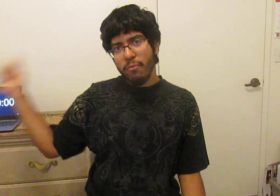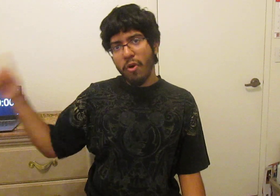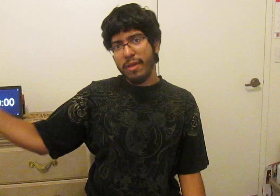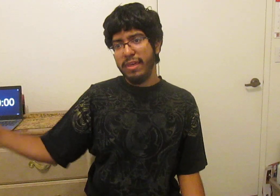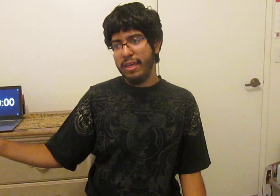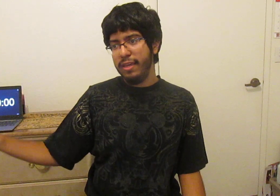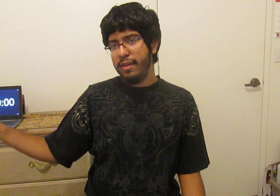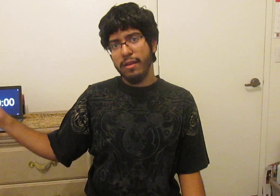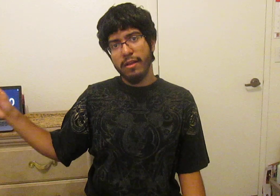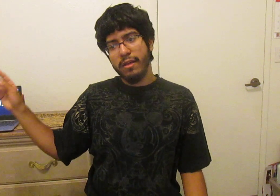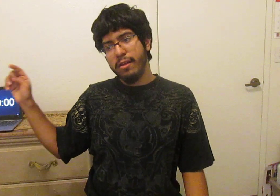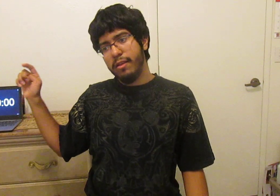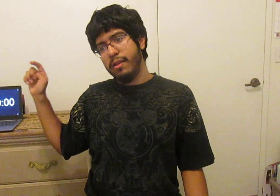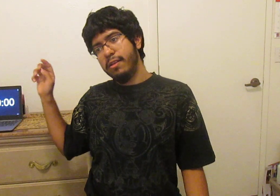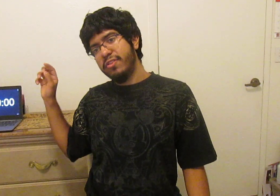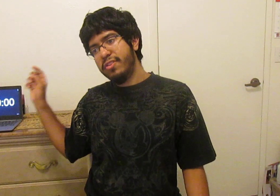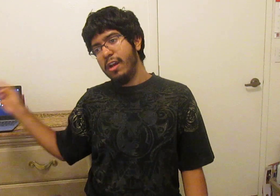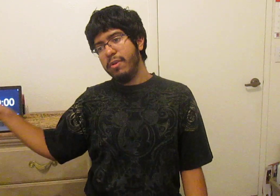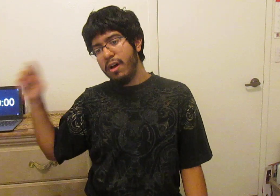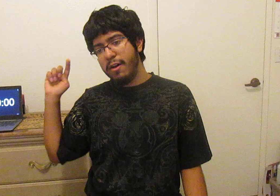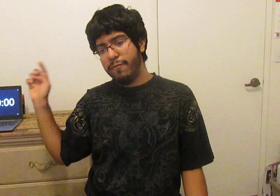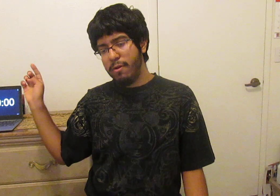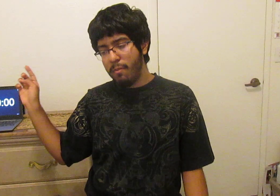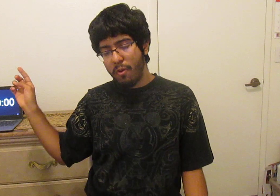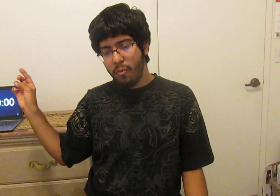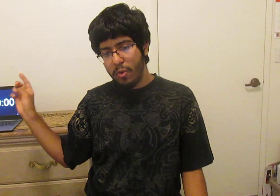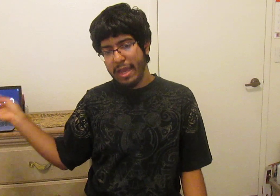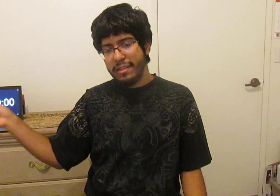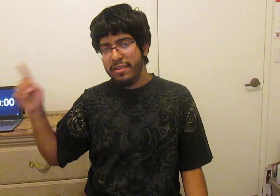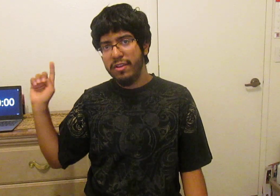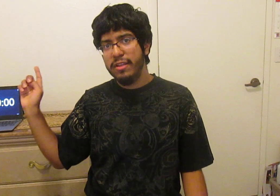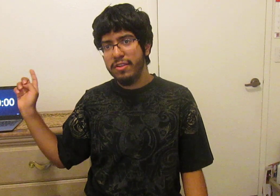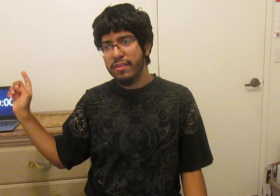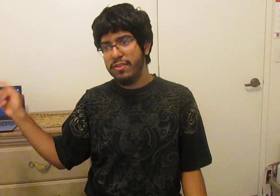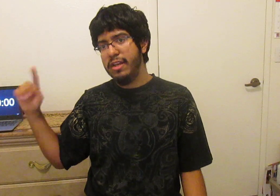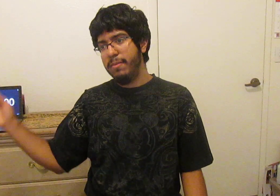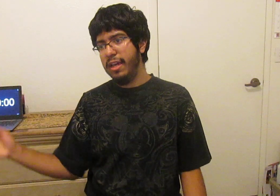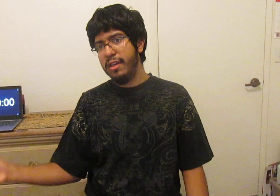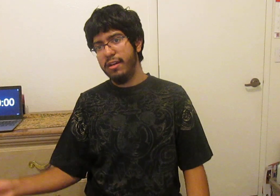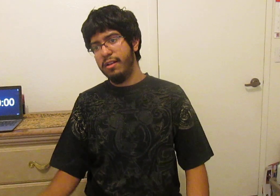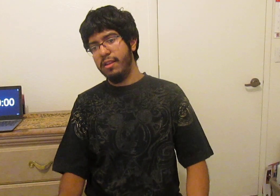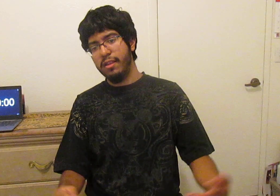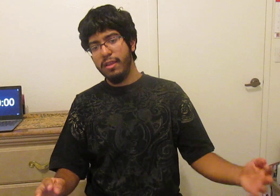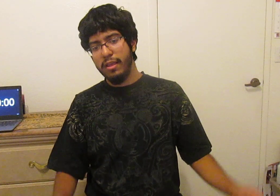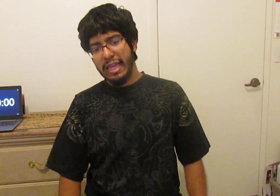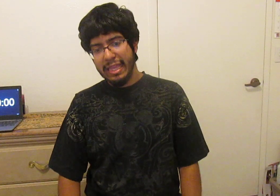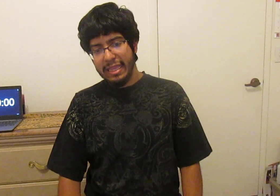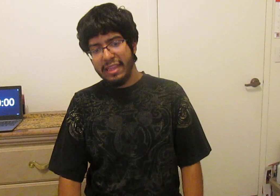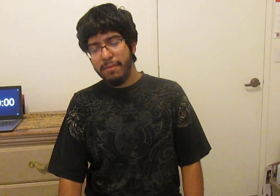Molly be scare me off from well reacting to anime I'm gonna let them